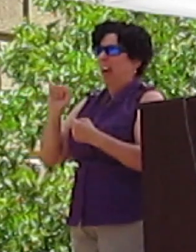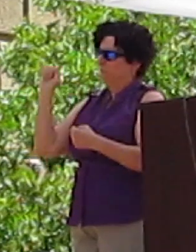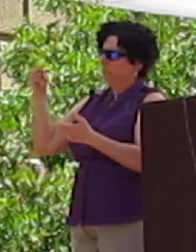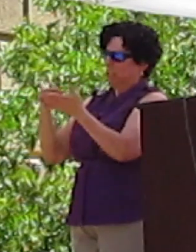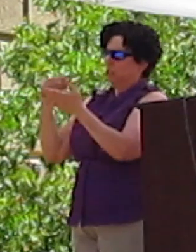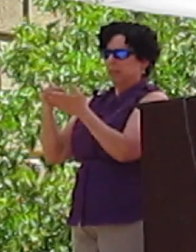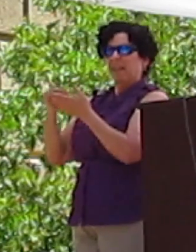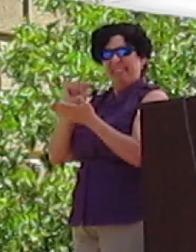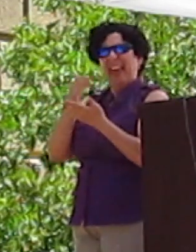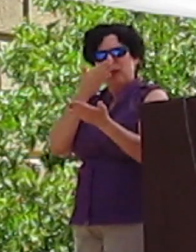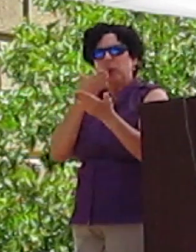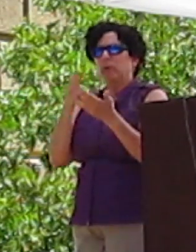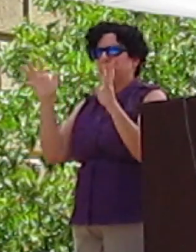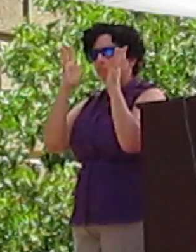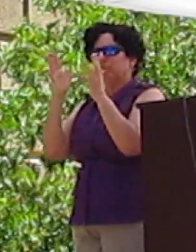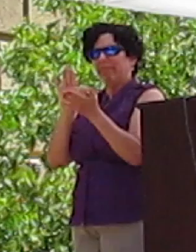thank you. Thank you.